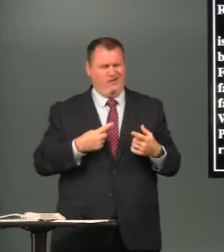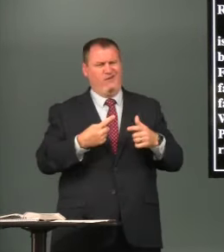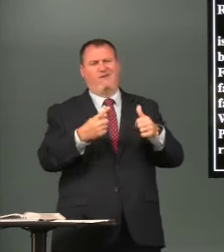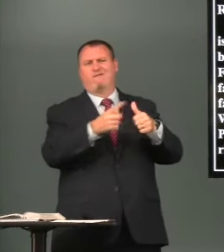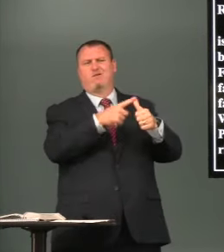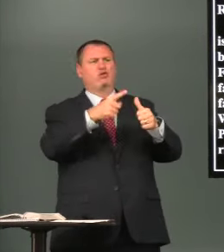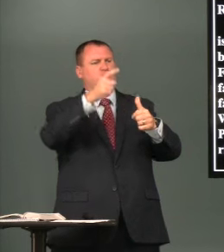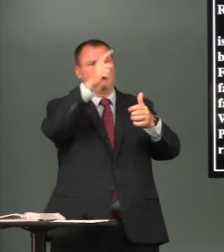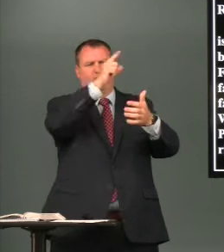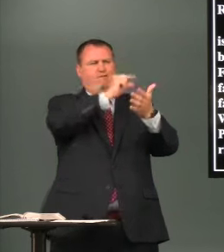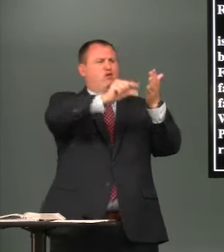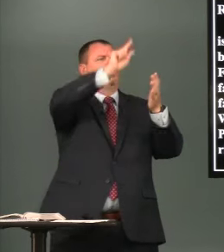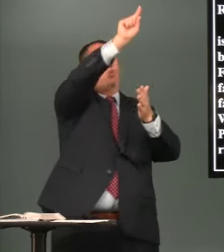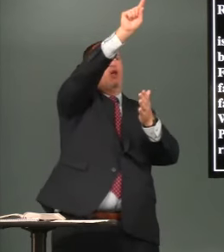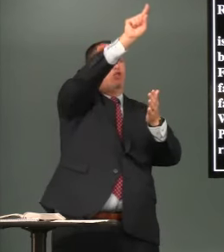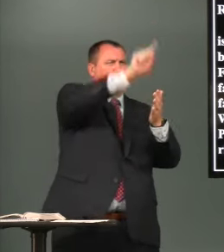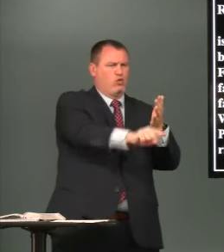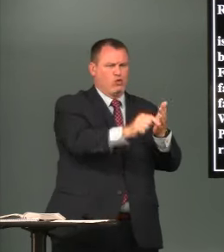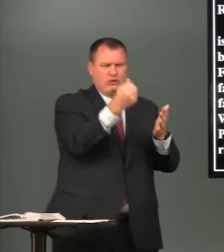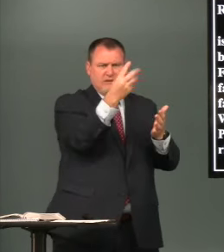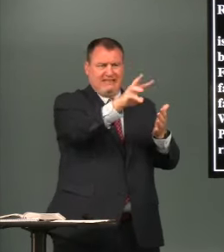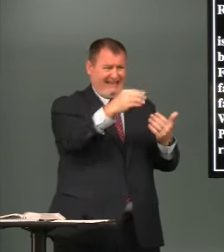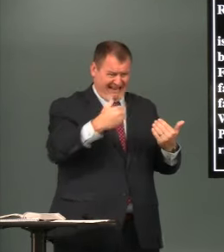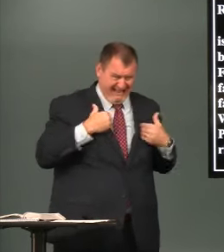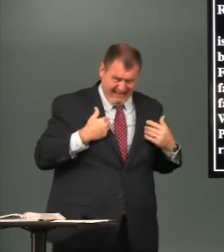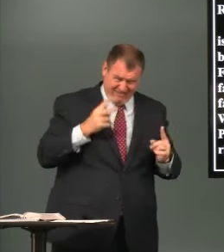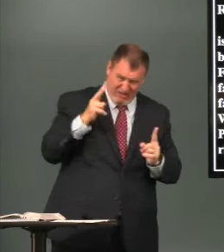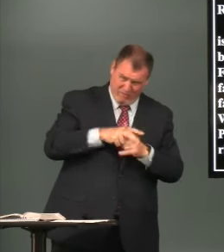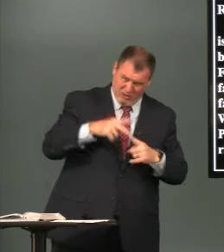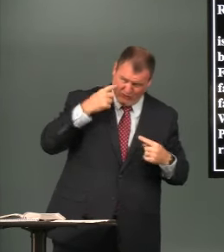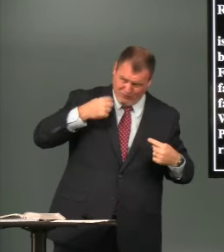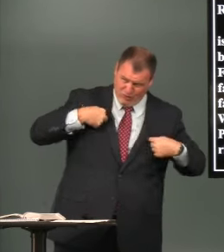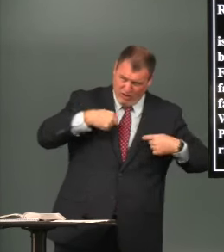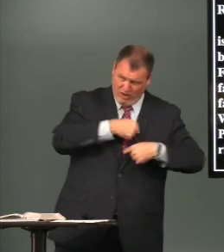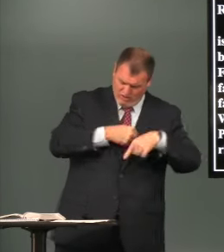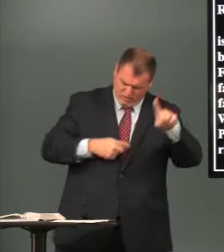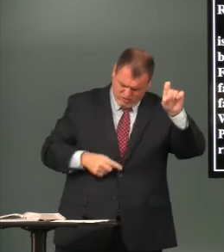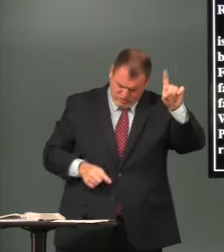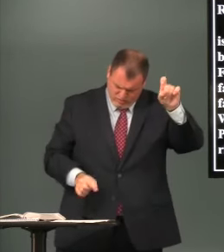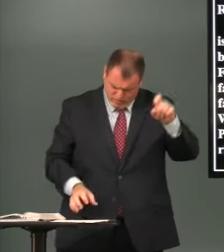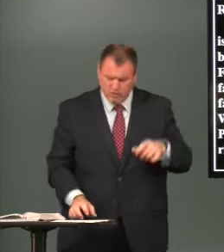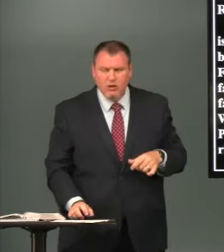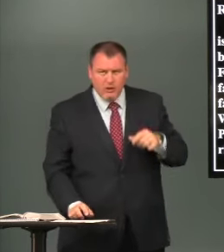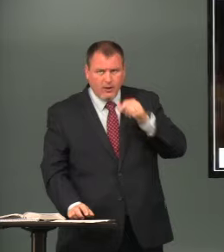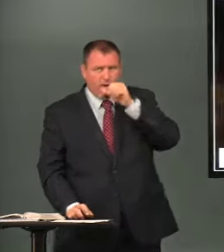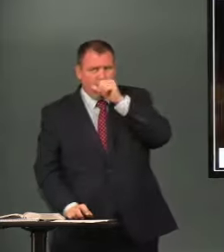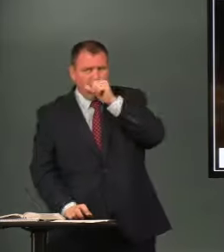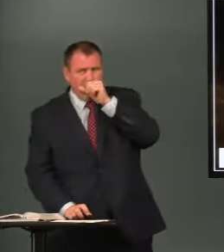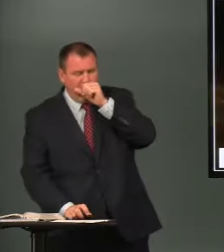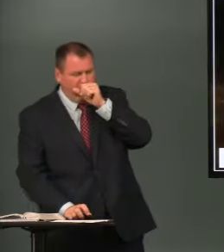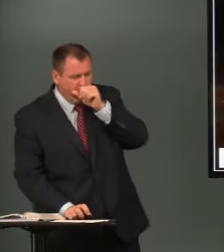how you and I in verse one through 16 and the application for us today